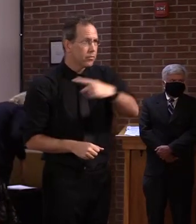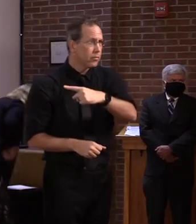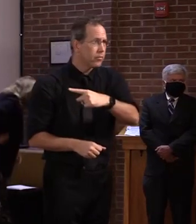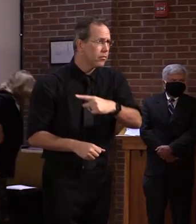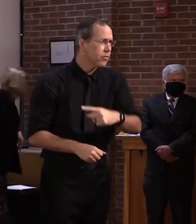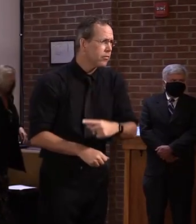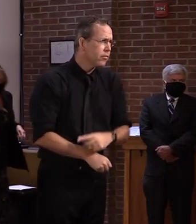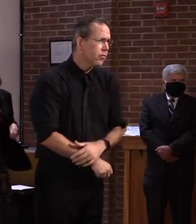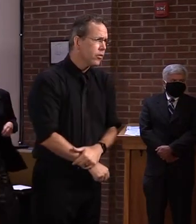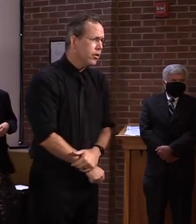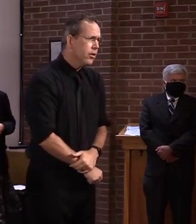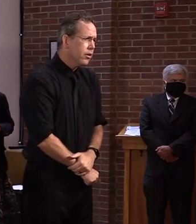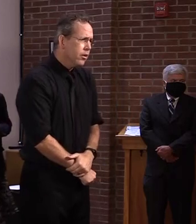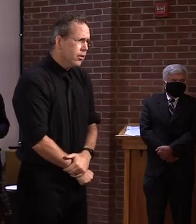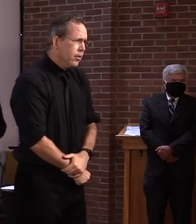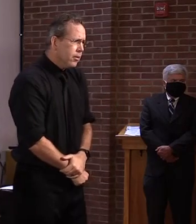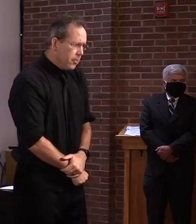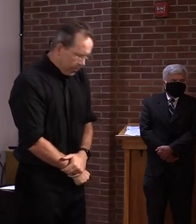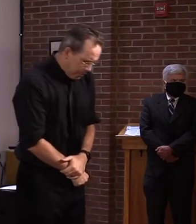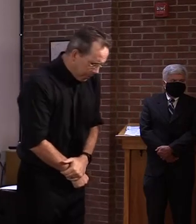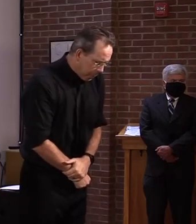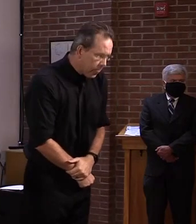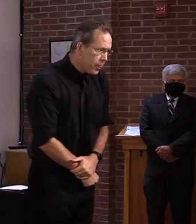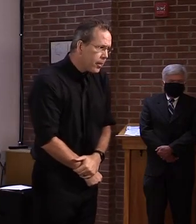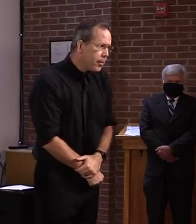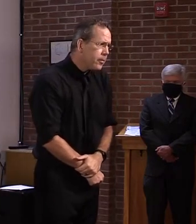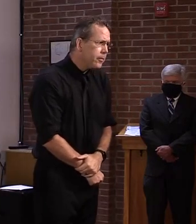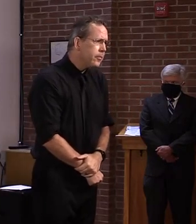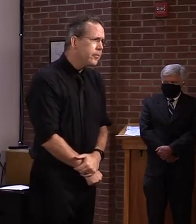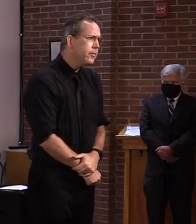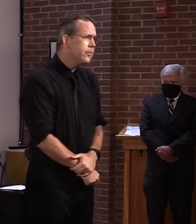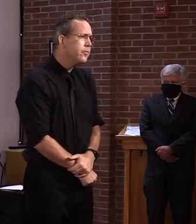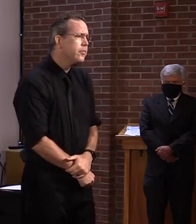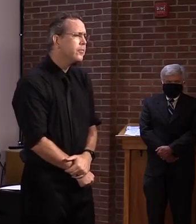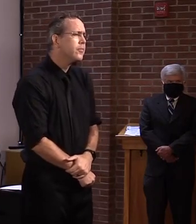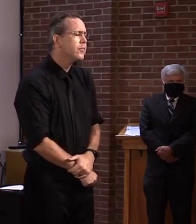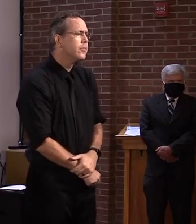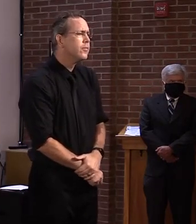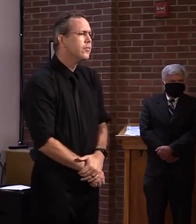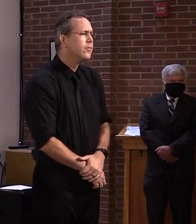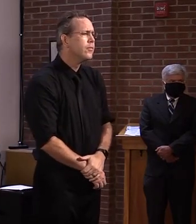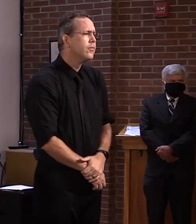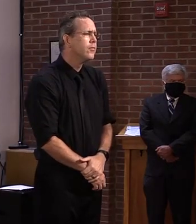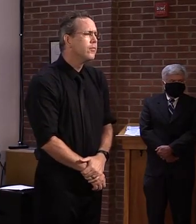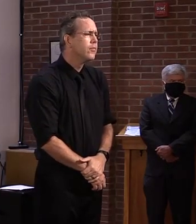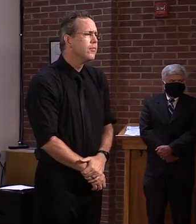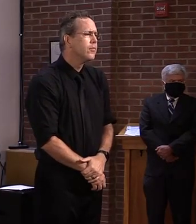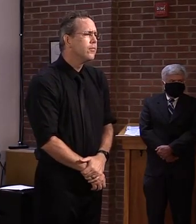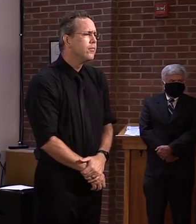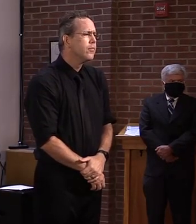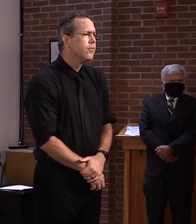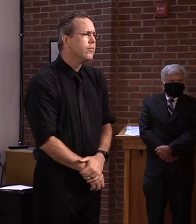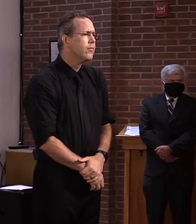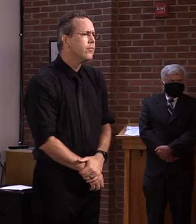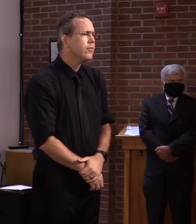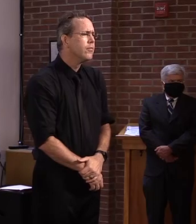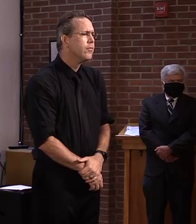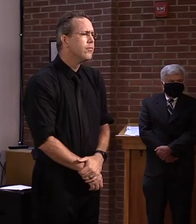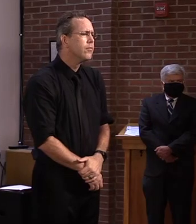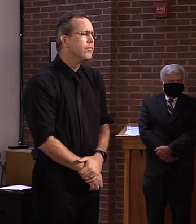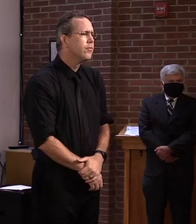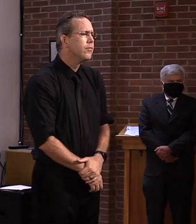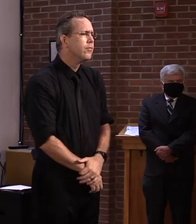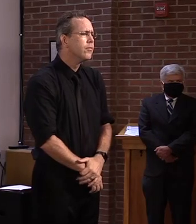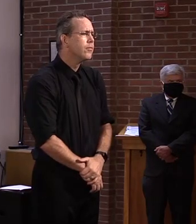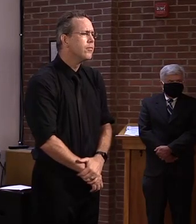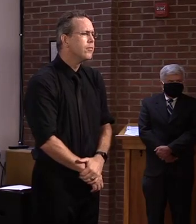Governor. So, legislature kicks off today. This morning, House Appropriations Leader said that they're concerned with part